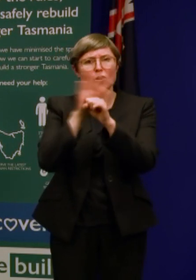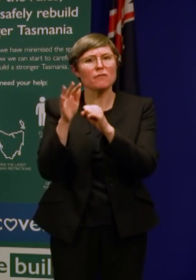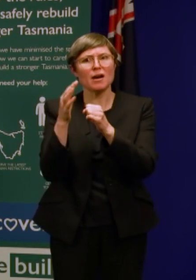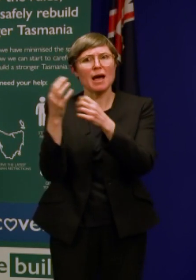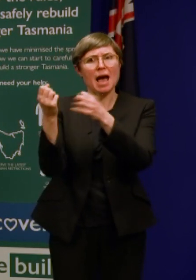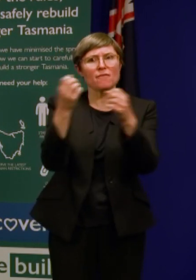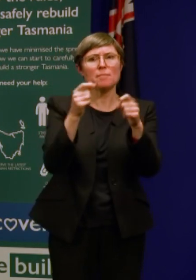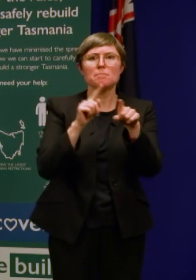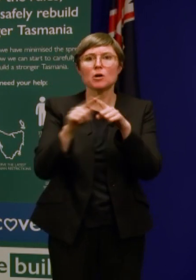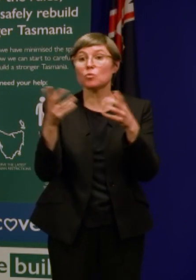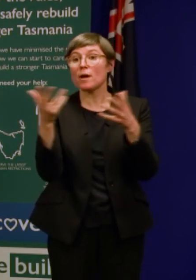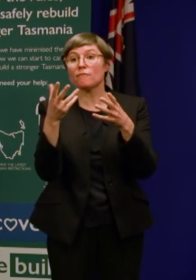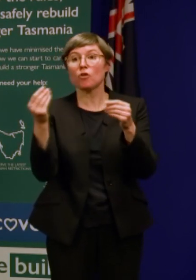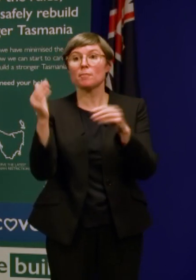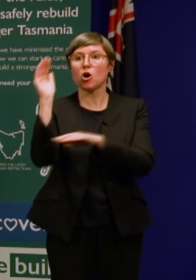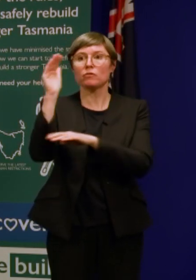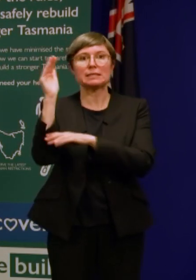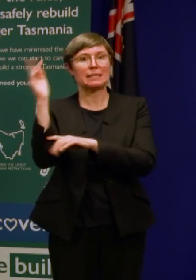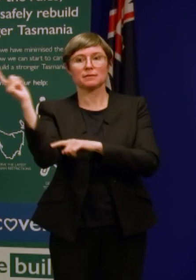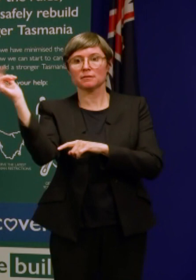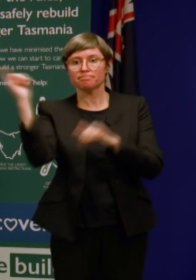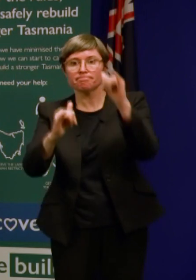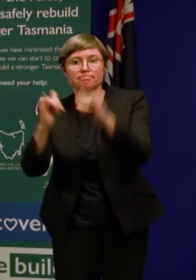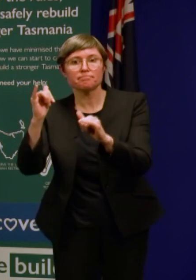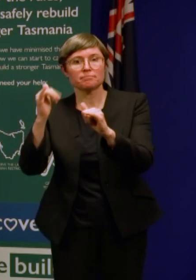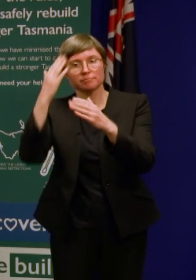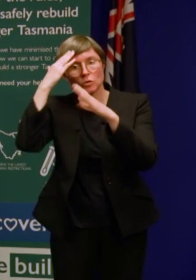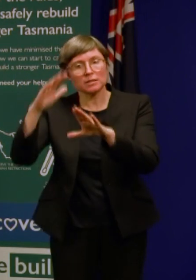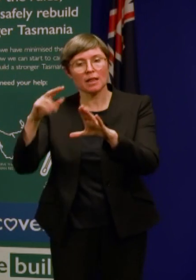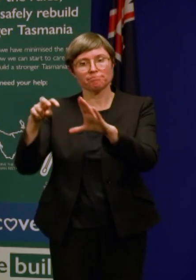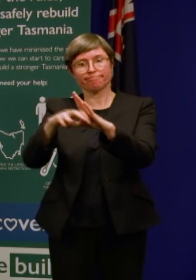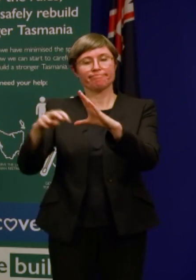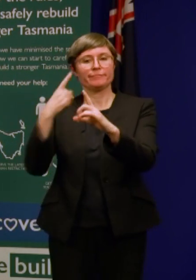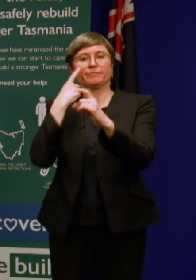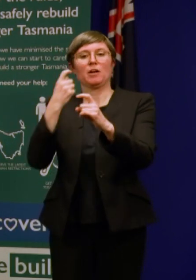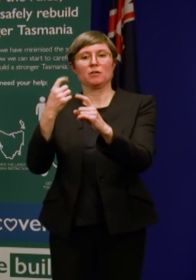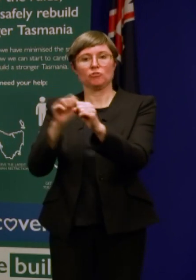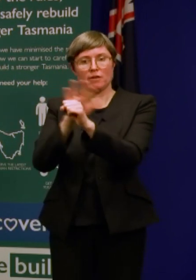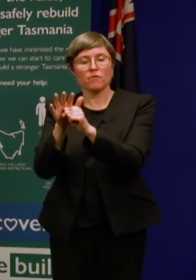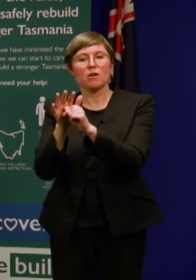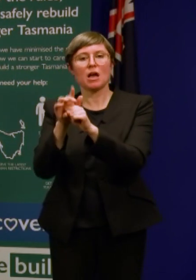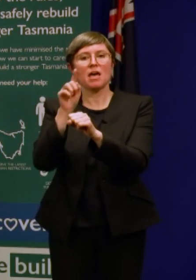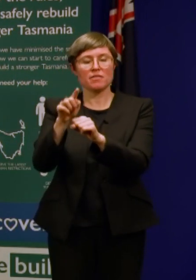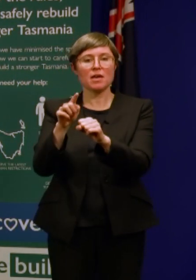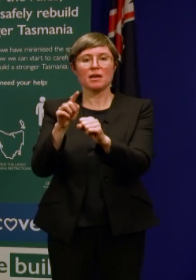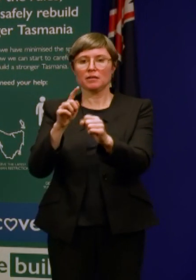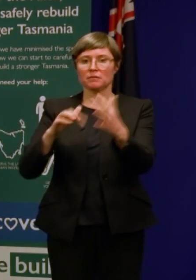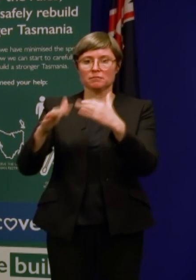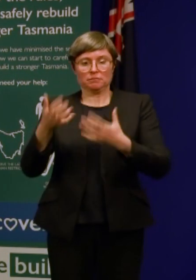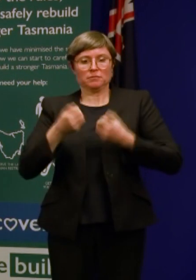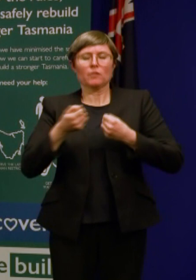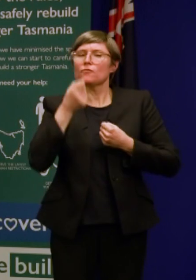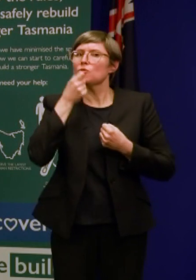overseas, international flights, and they have been picked up in quarantine. The incidence of community transmission is very low around the country.